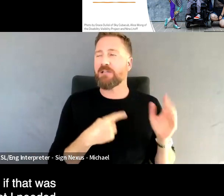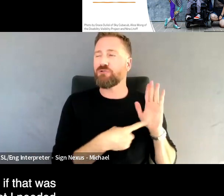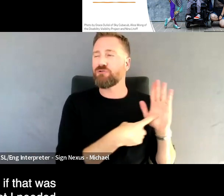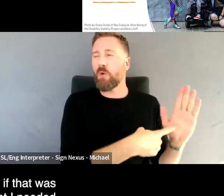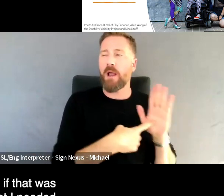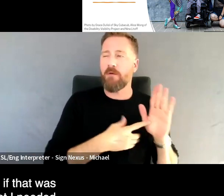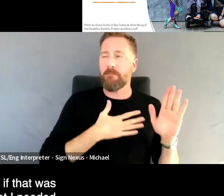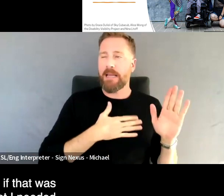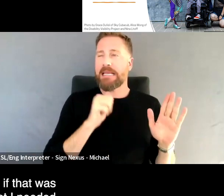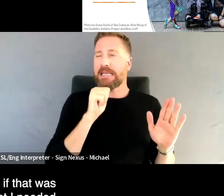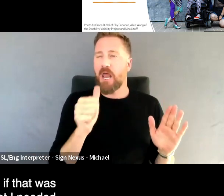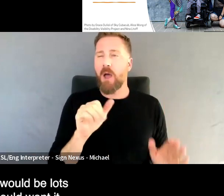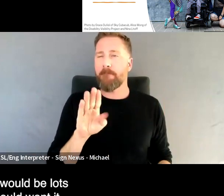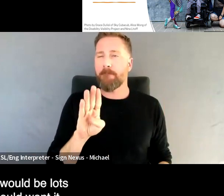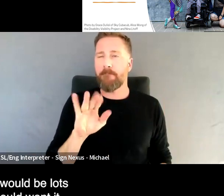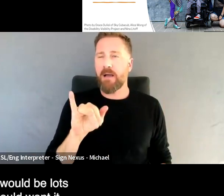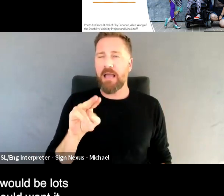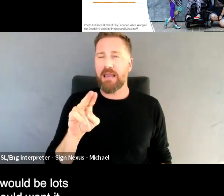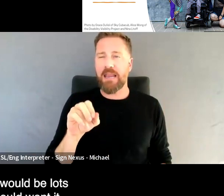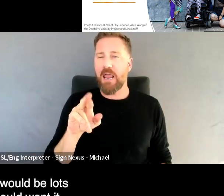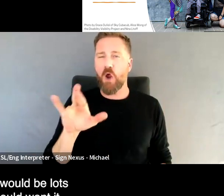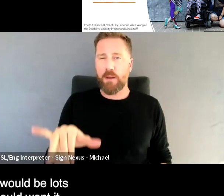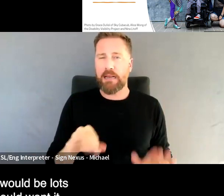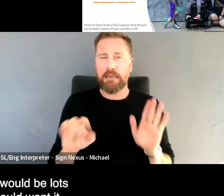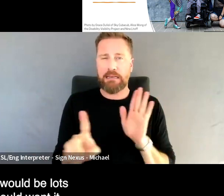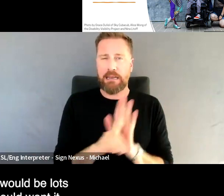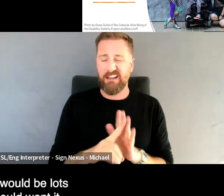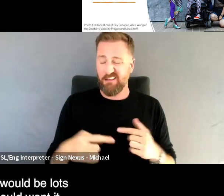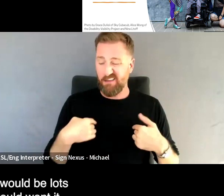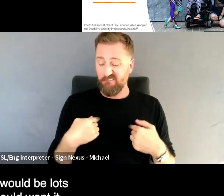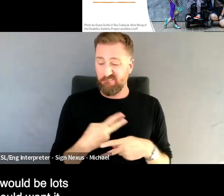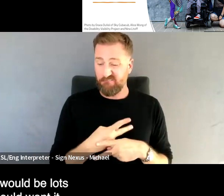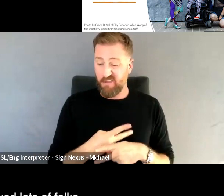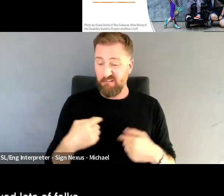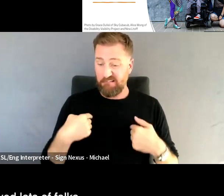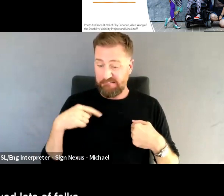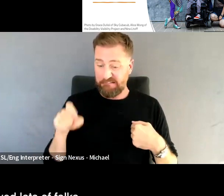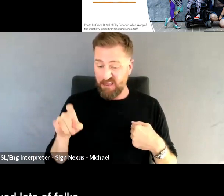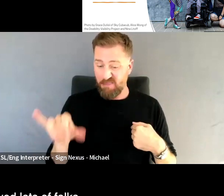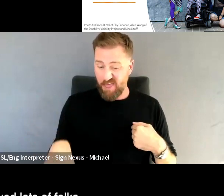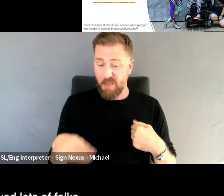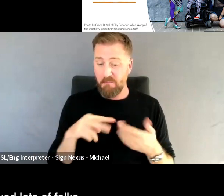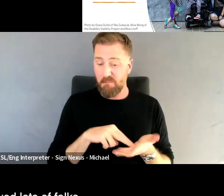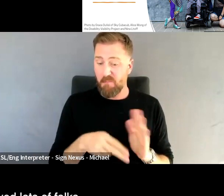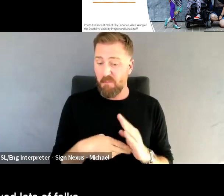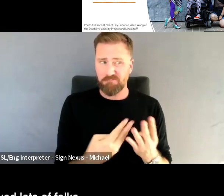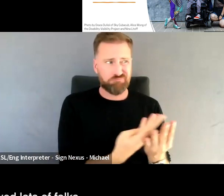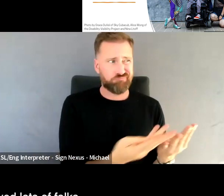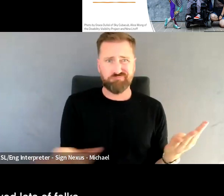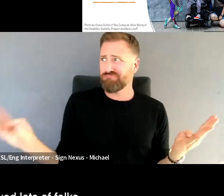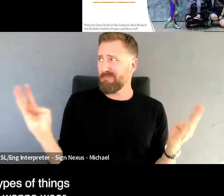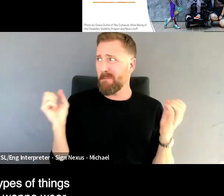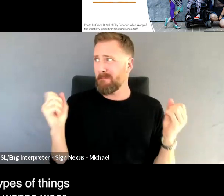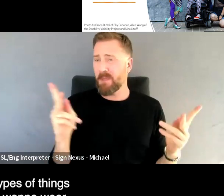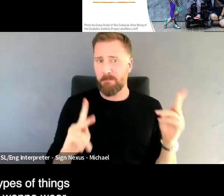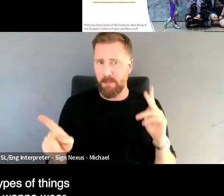if that was something that I needed that then there would be lots of folks who would want it. And so I interviewed lots of folks